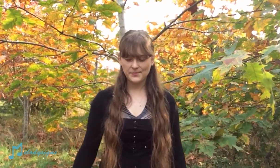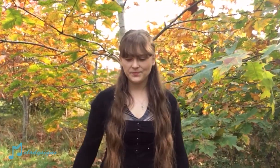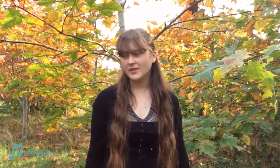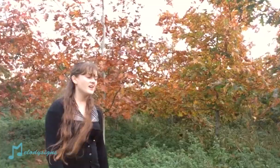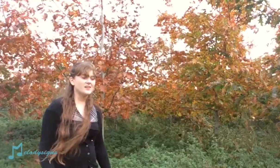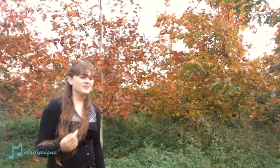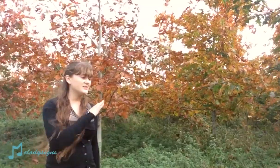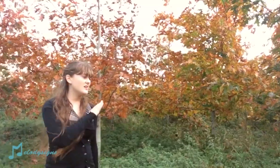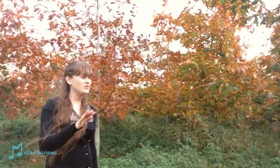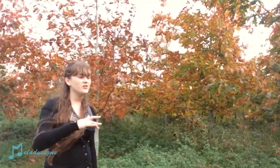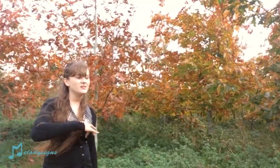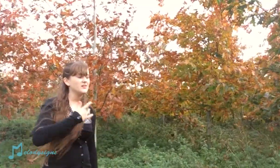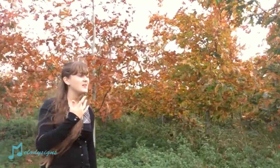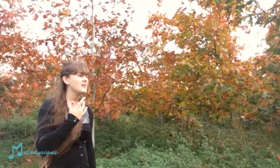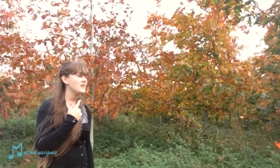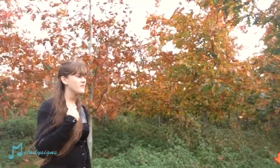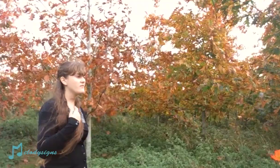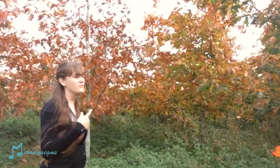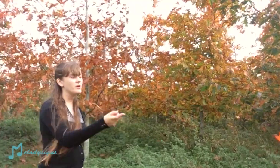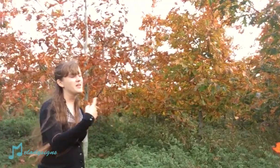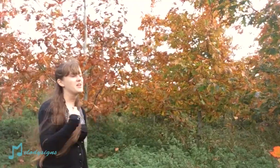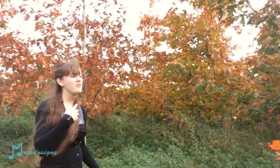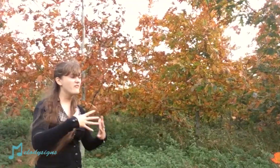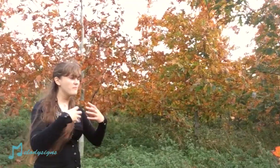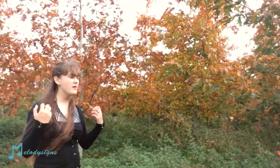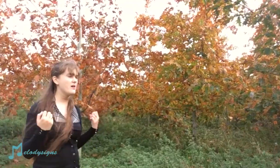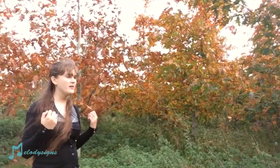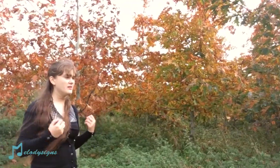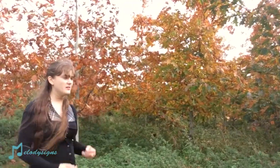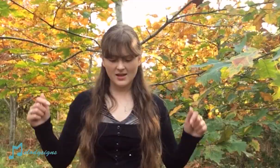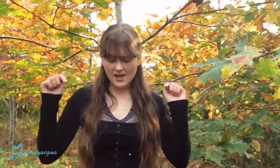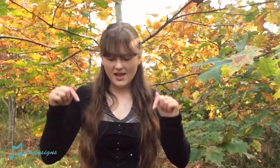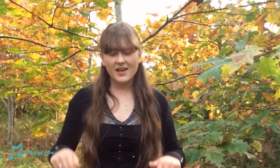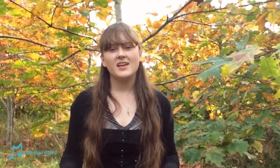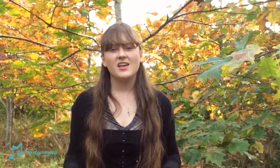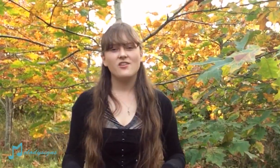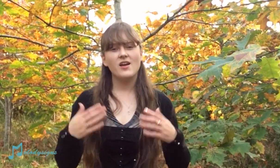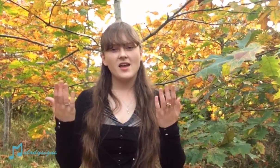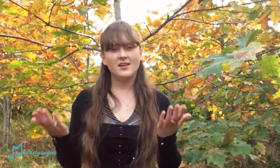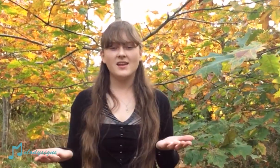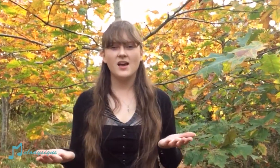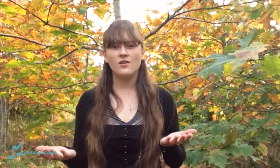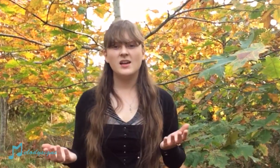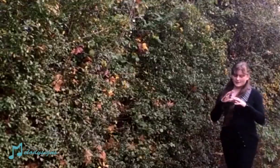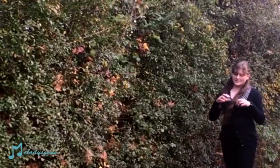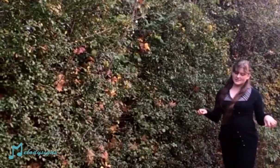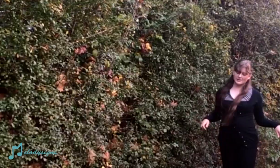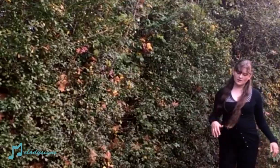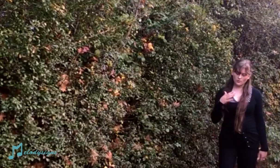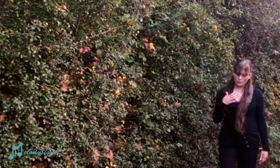Cause I couldn't live if we were fun Here and now Let's turn down